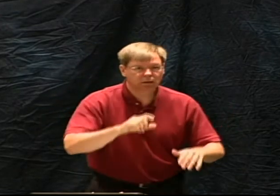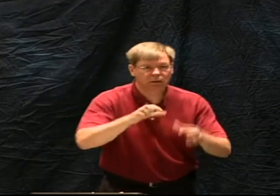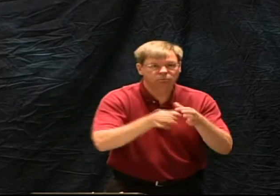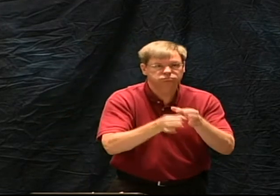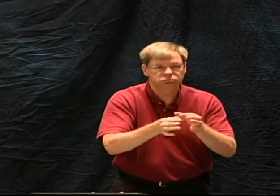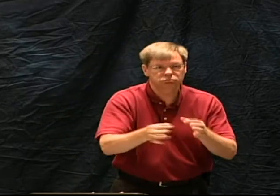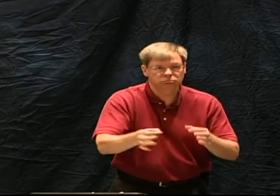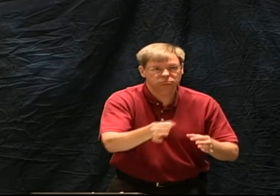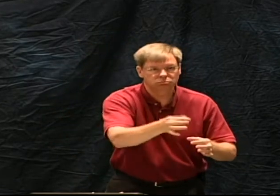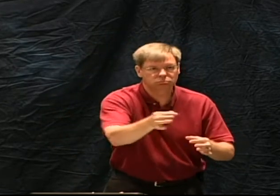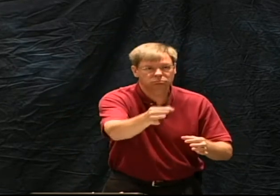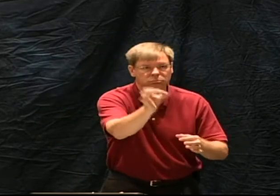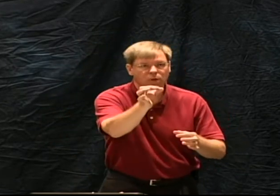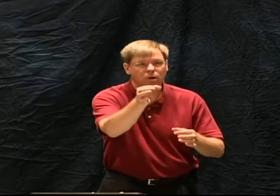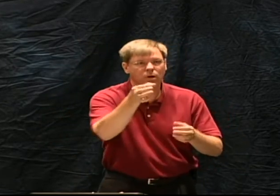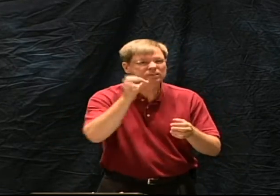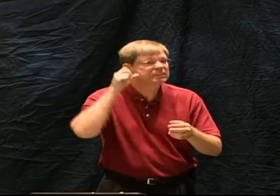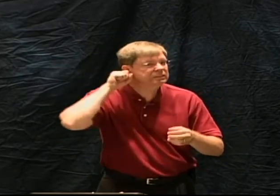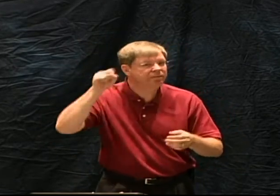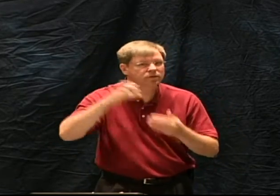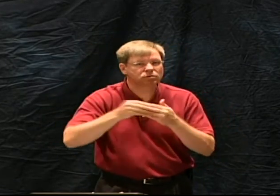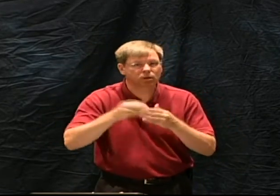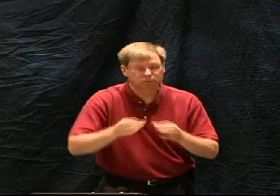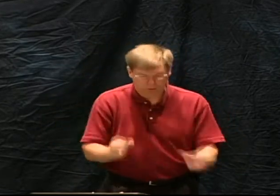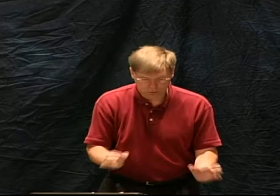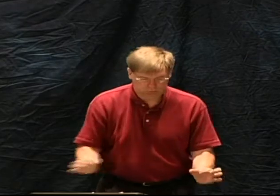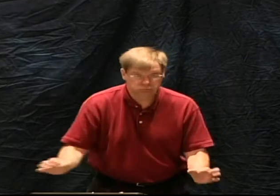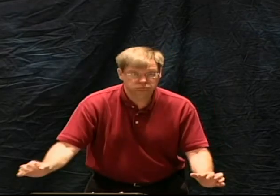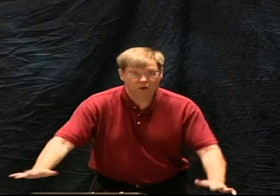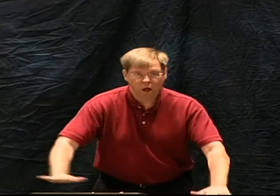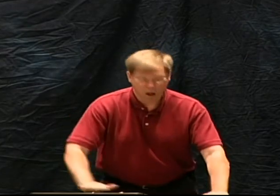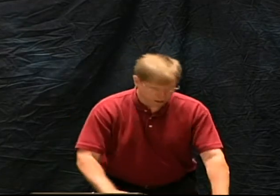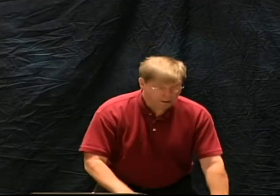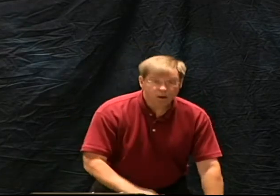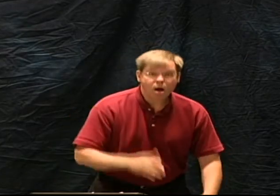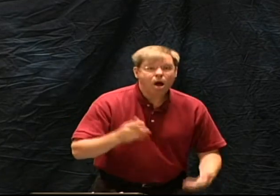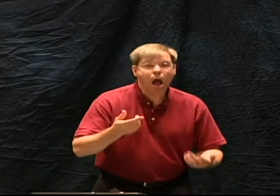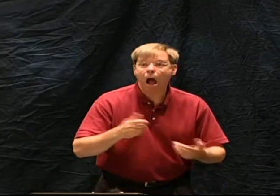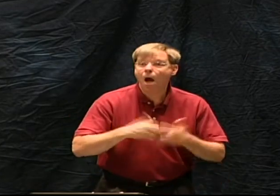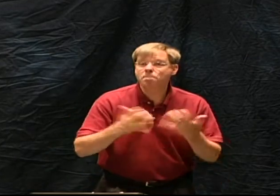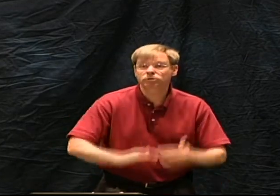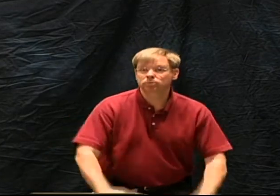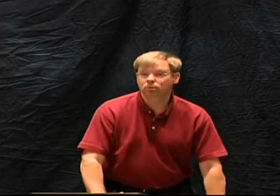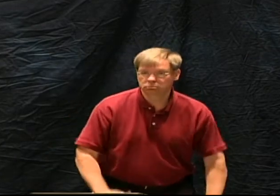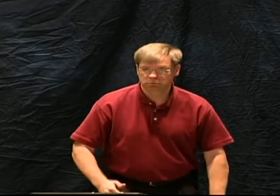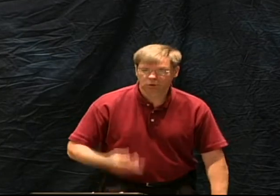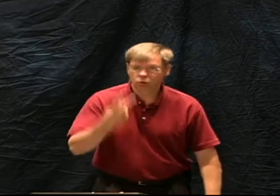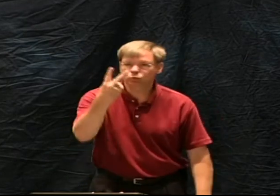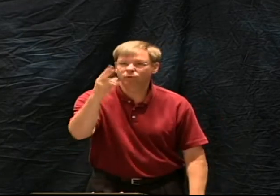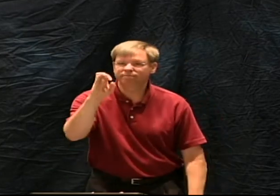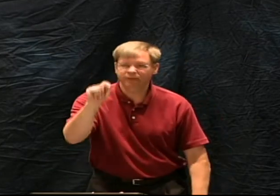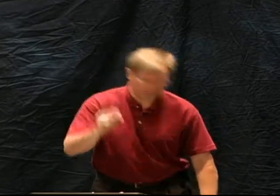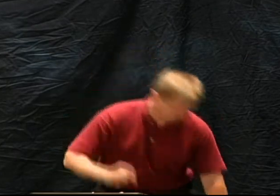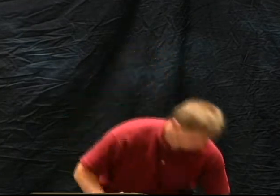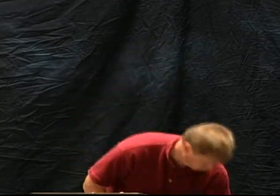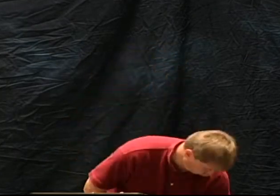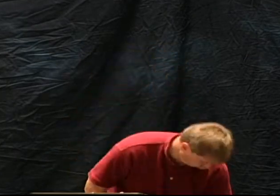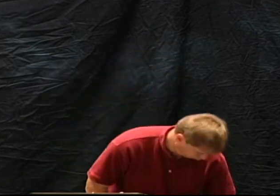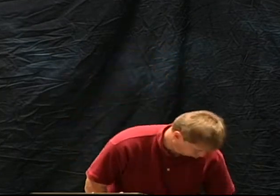with marbles or with silver stones and imagine